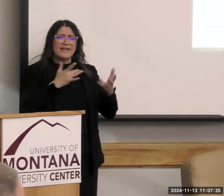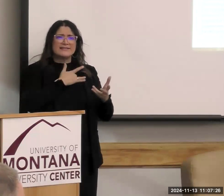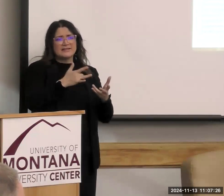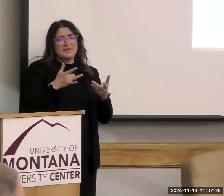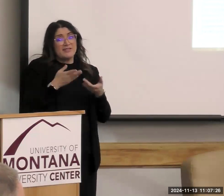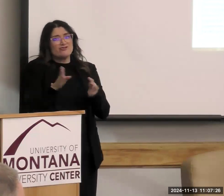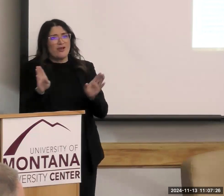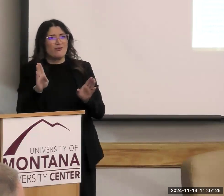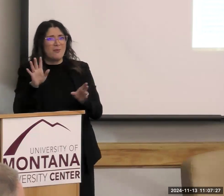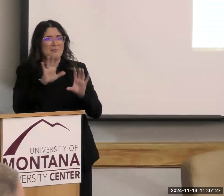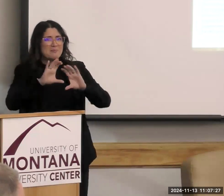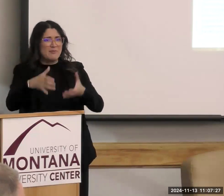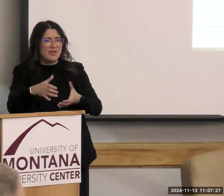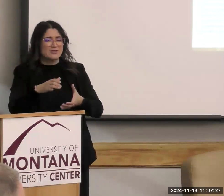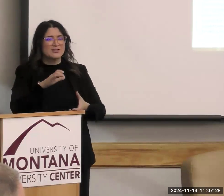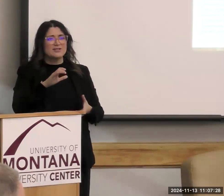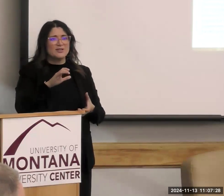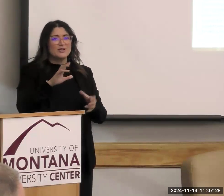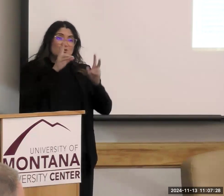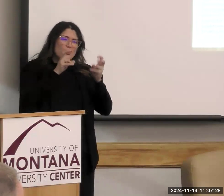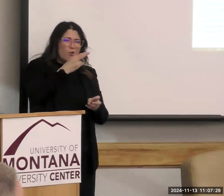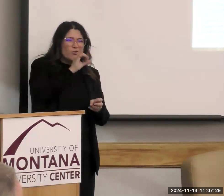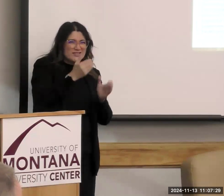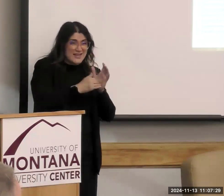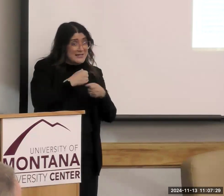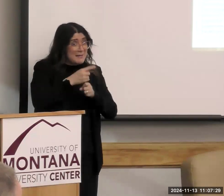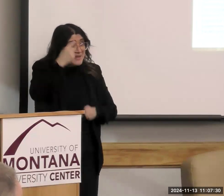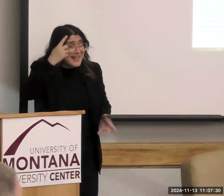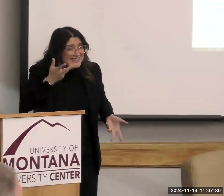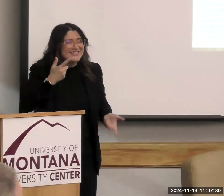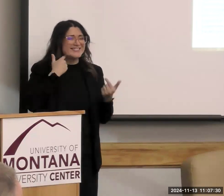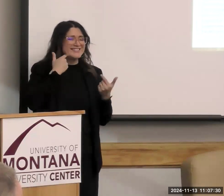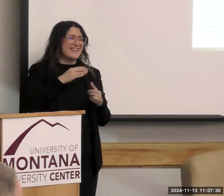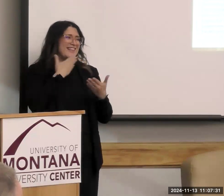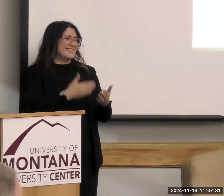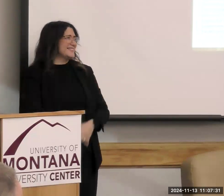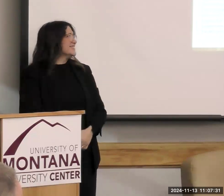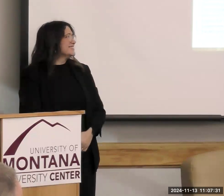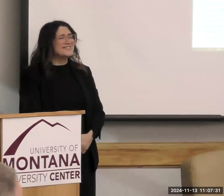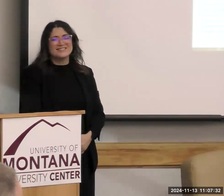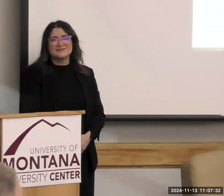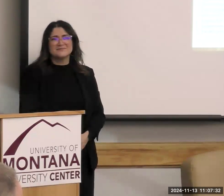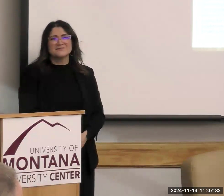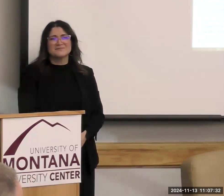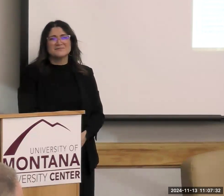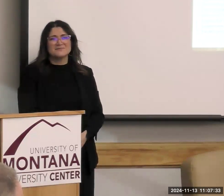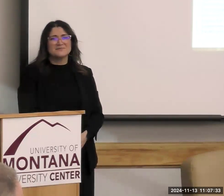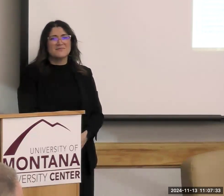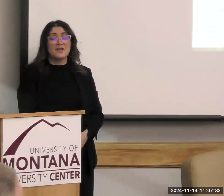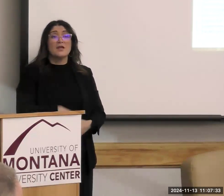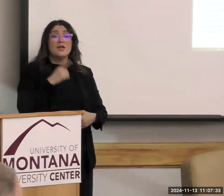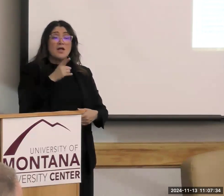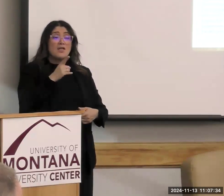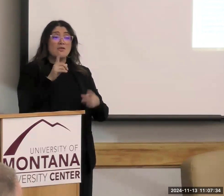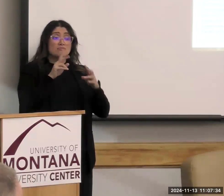to quote Chris again, does that make sense? Yeah. Okay, thanks. Now, the basis, the cornerstone